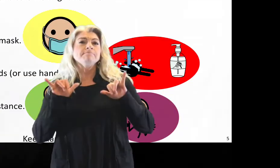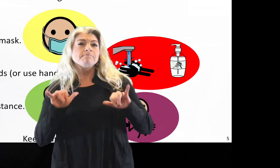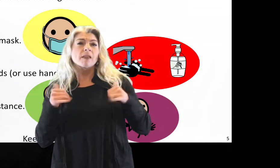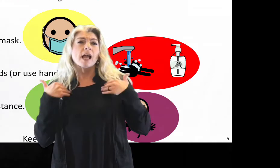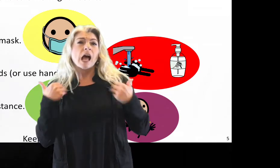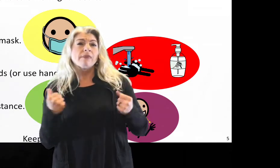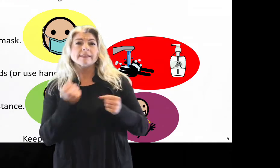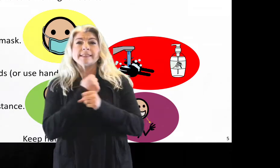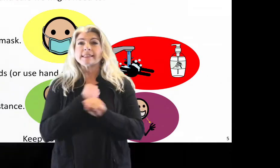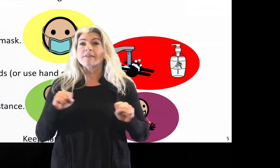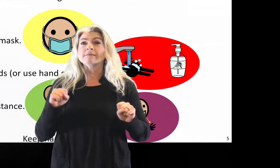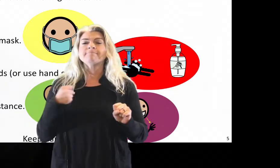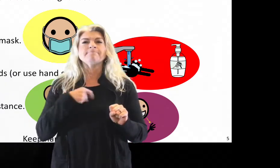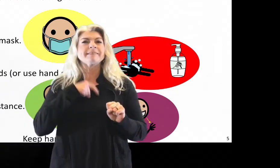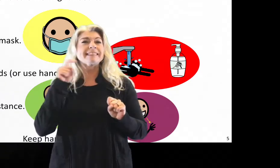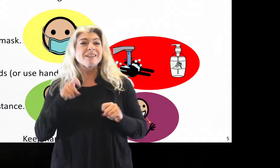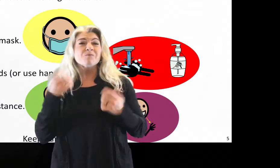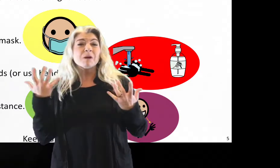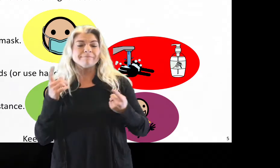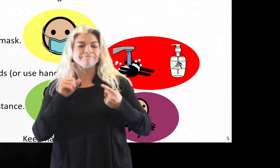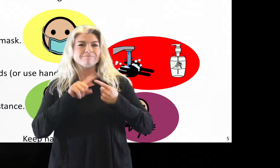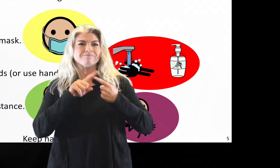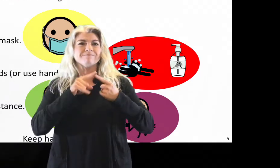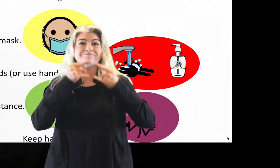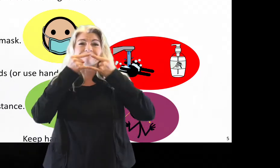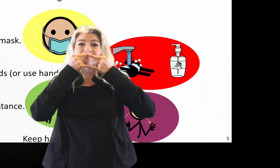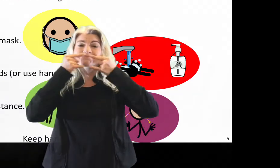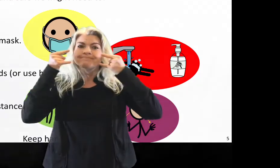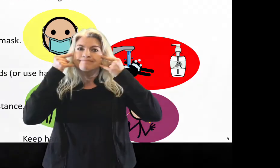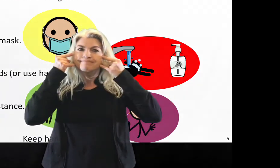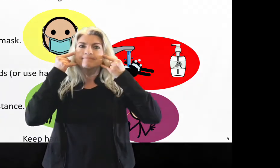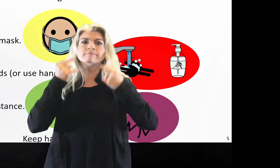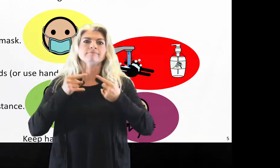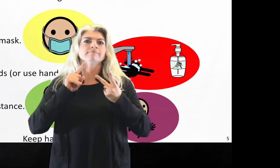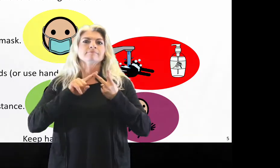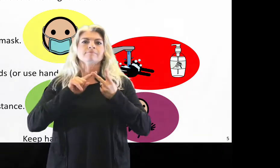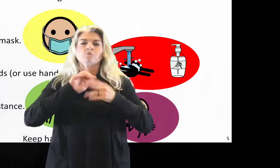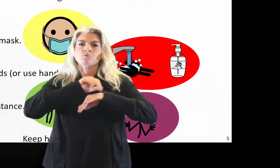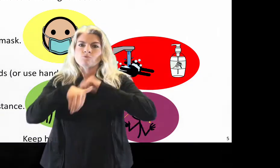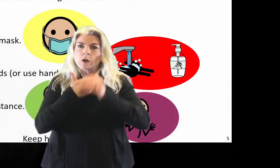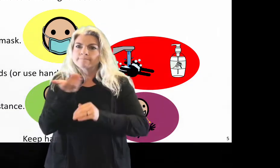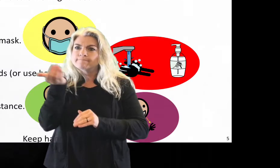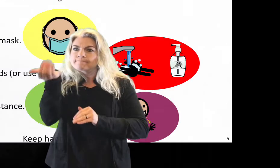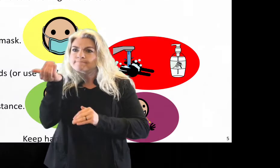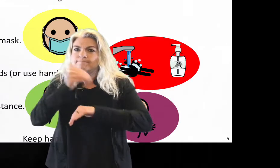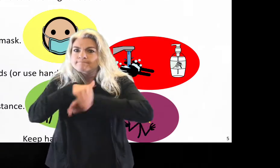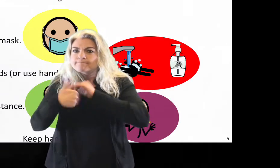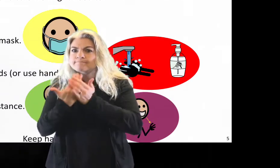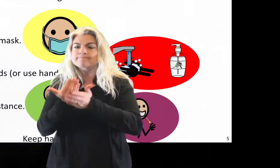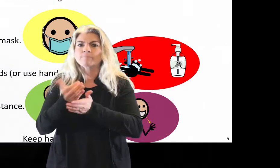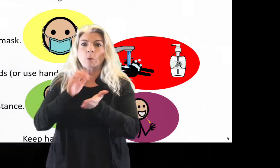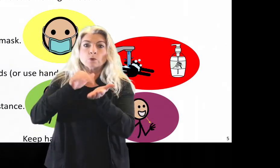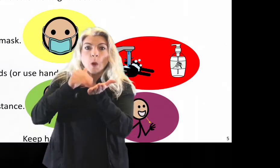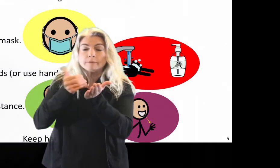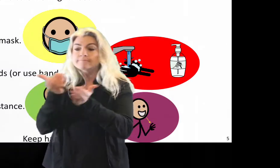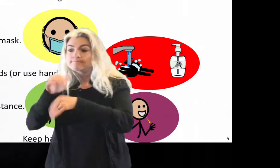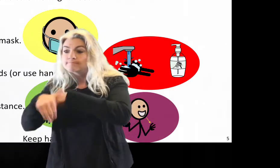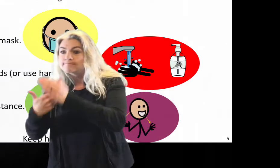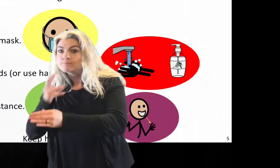To be healthy and safe, we might need to try wearing a mask, wash our hands, or